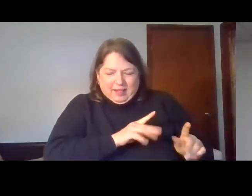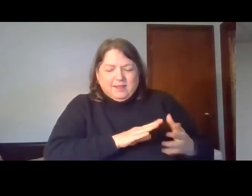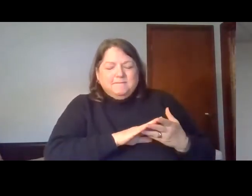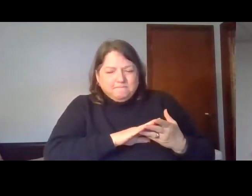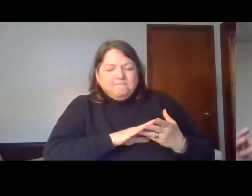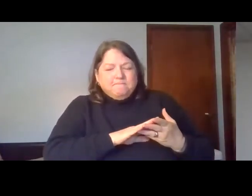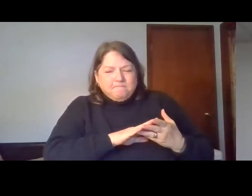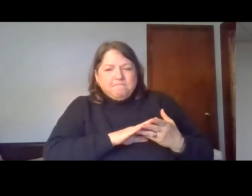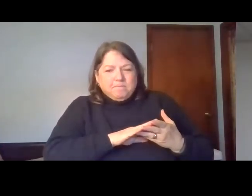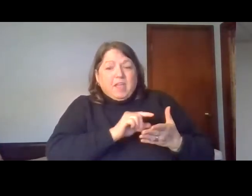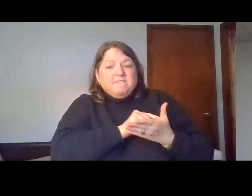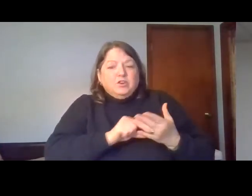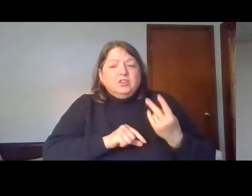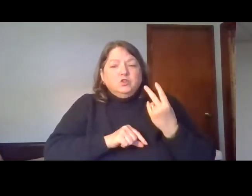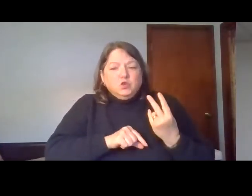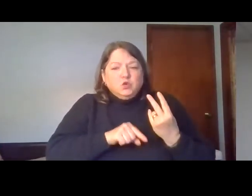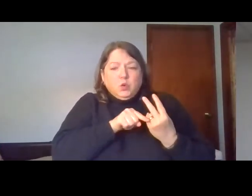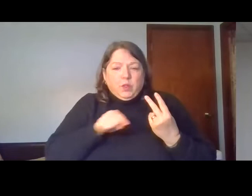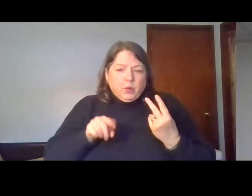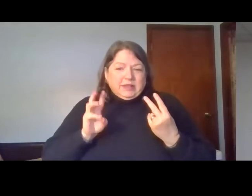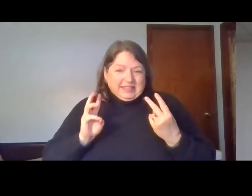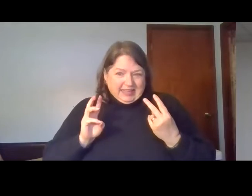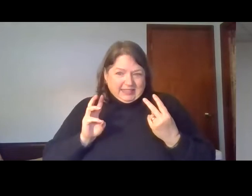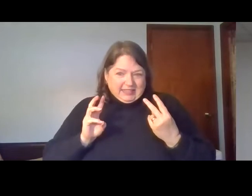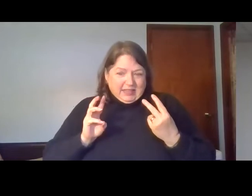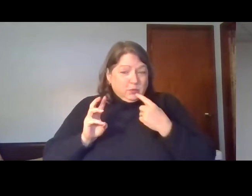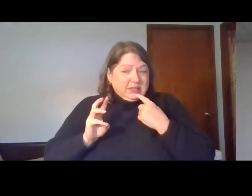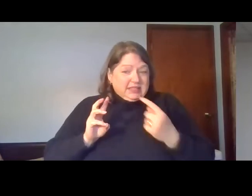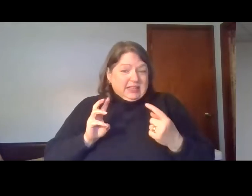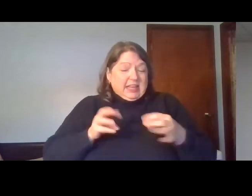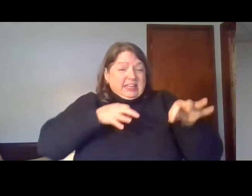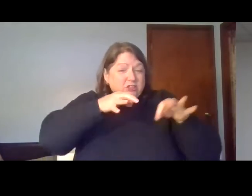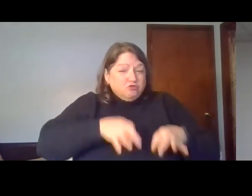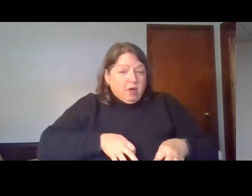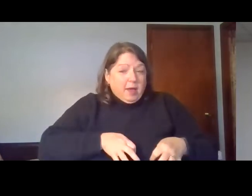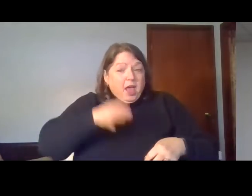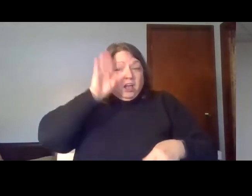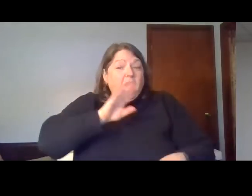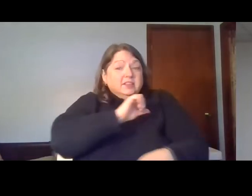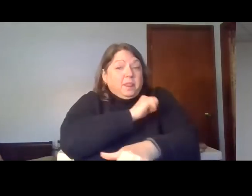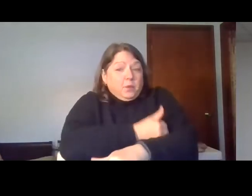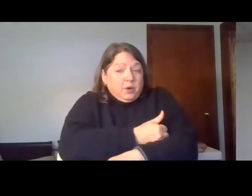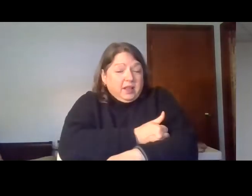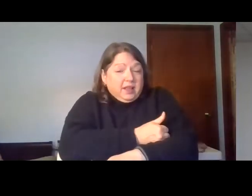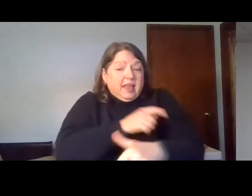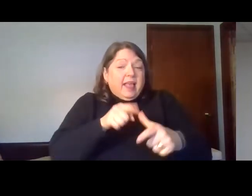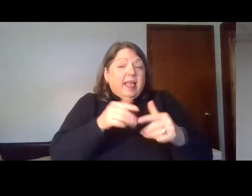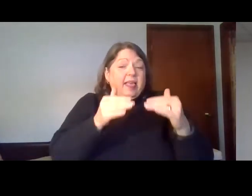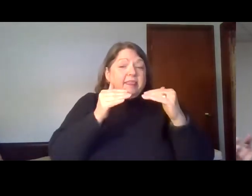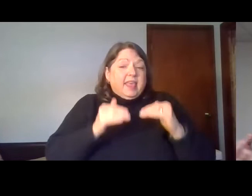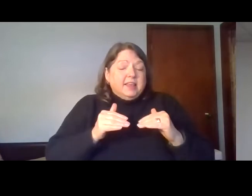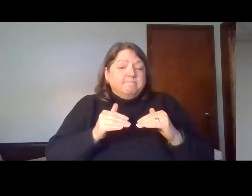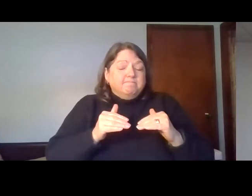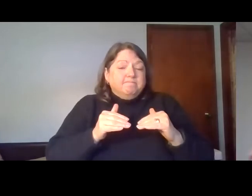description of the authority of God. And then, in verses 8 through 14, he gives them a description of the